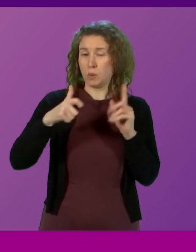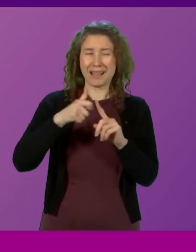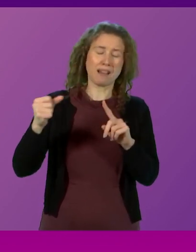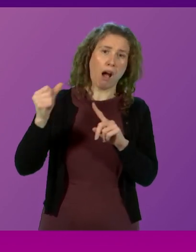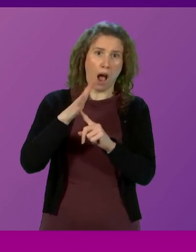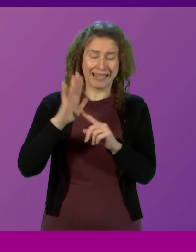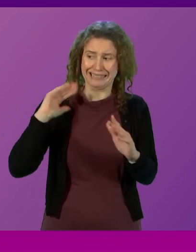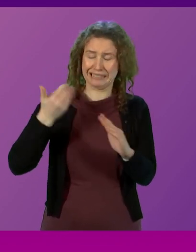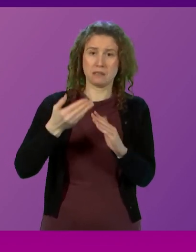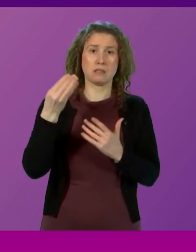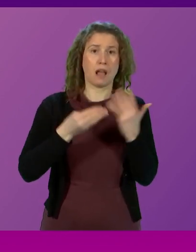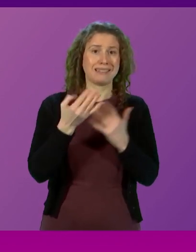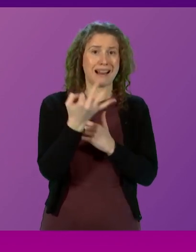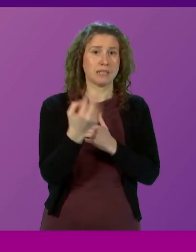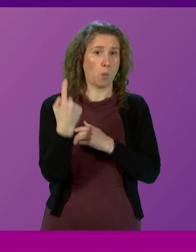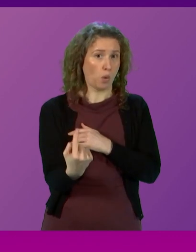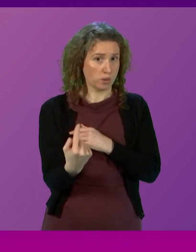highest since 1981.